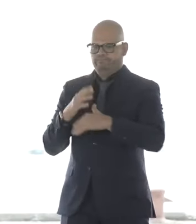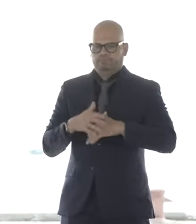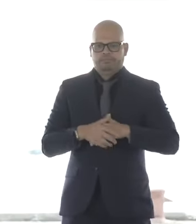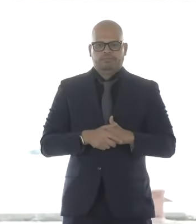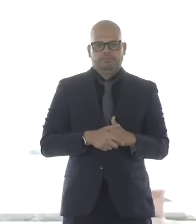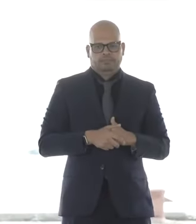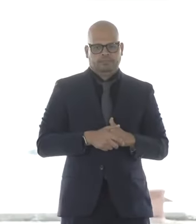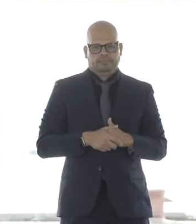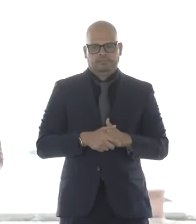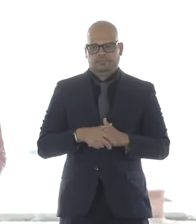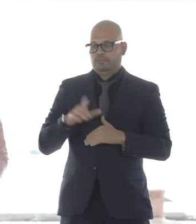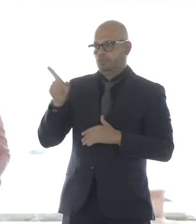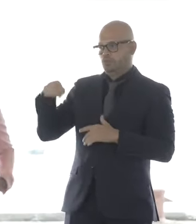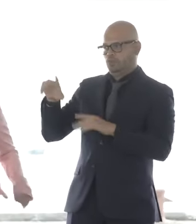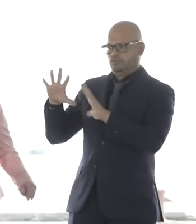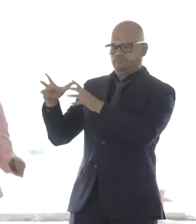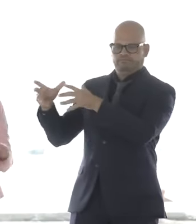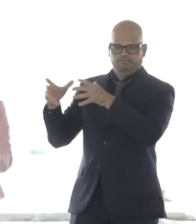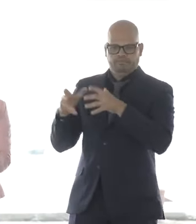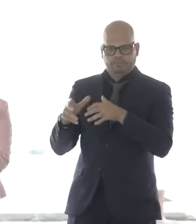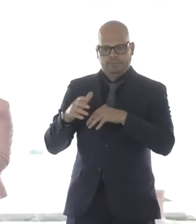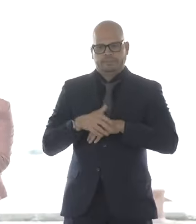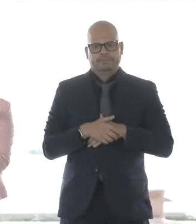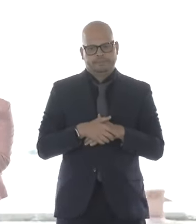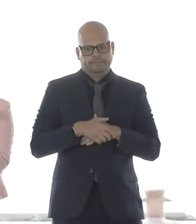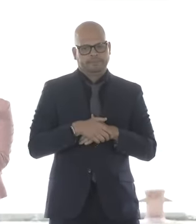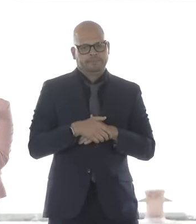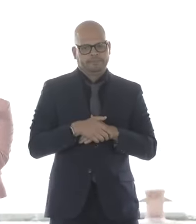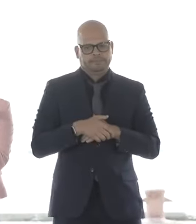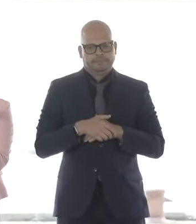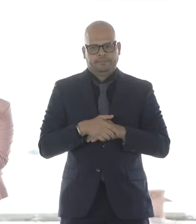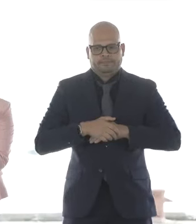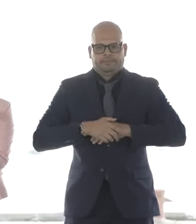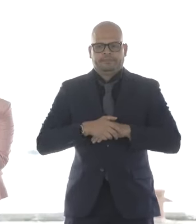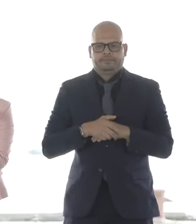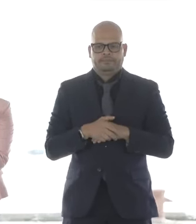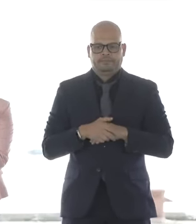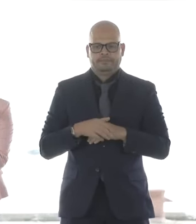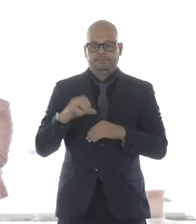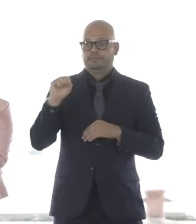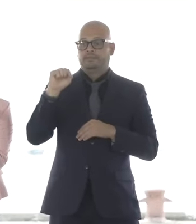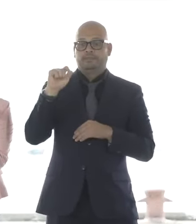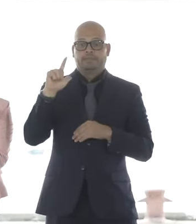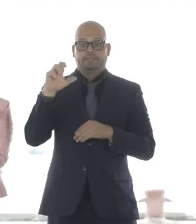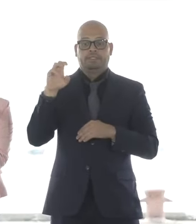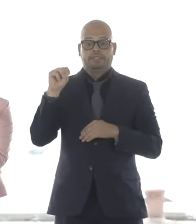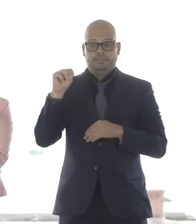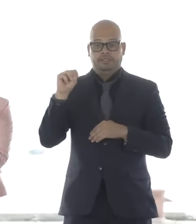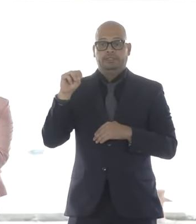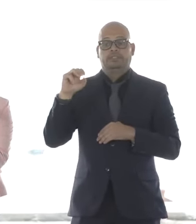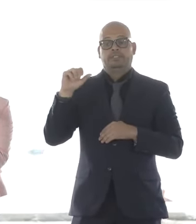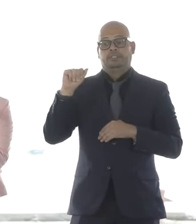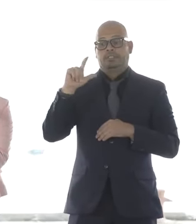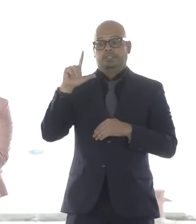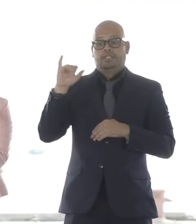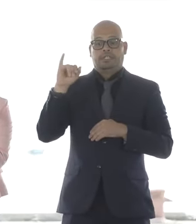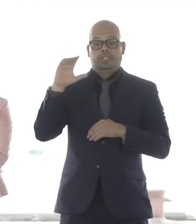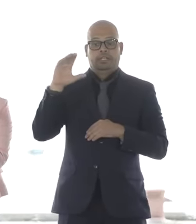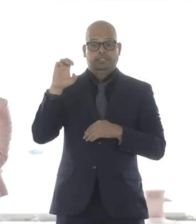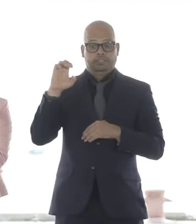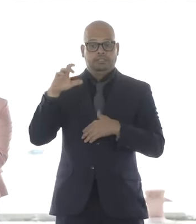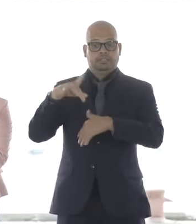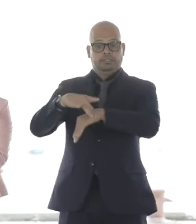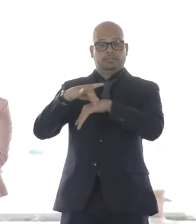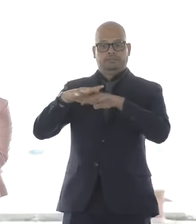Bonnie Bain and all the great folks at Salem Alliance for the environment who are here. They